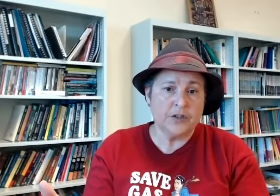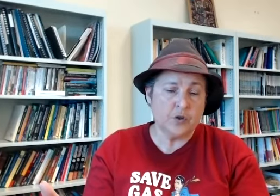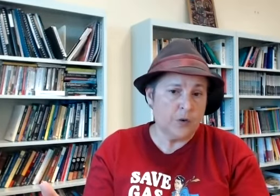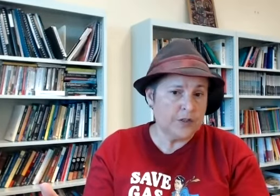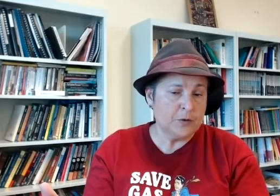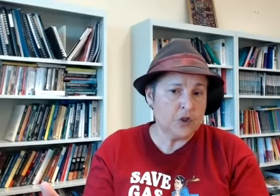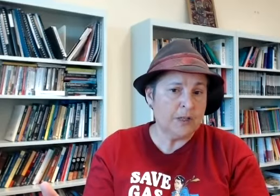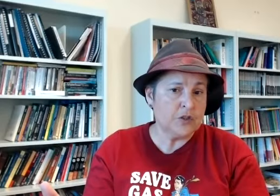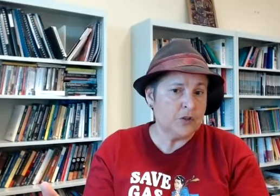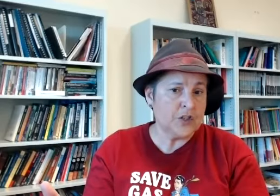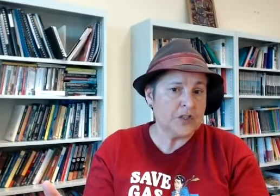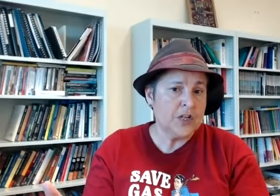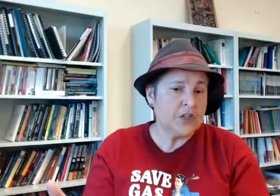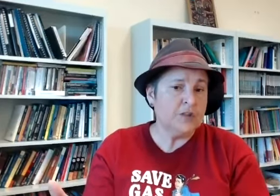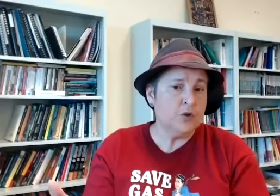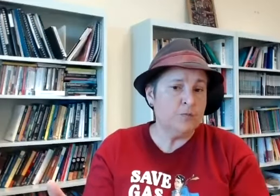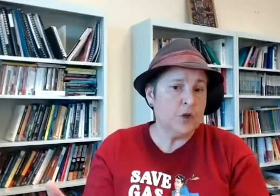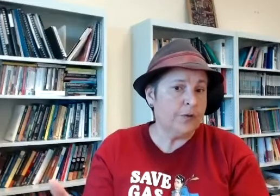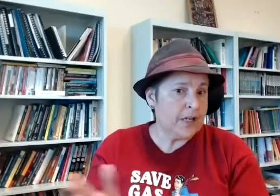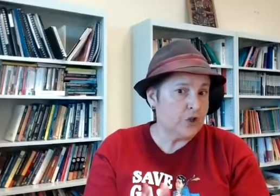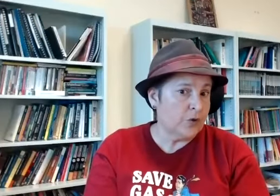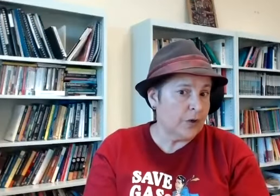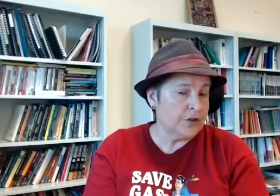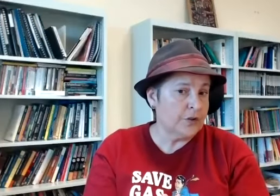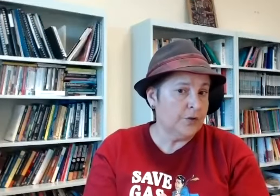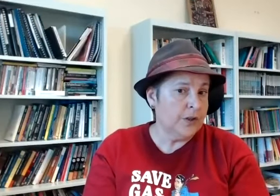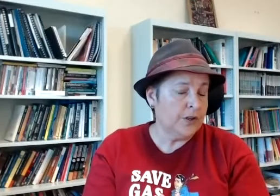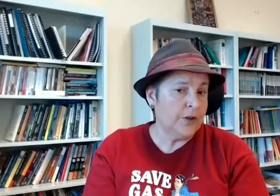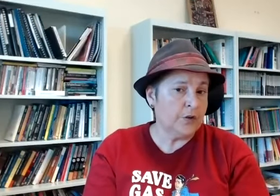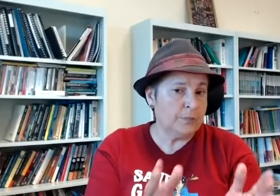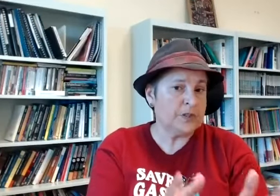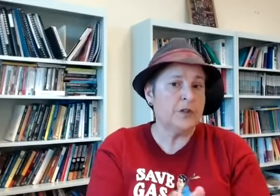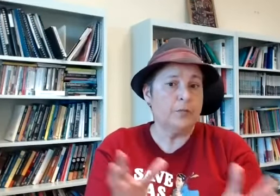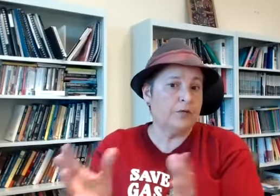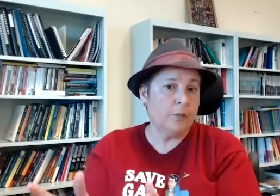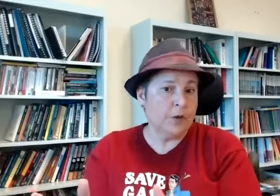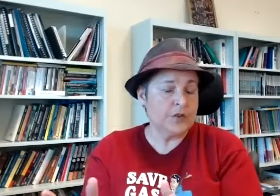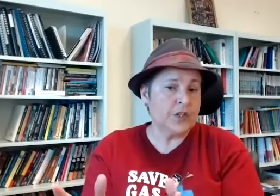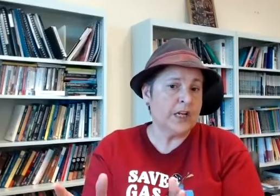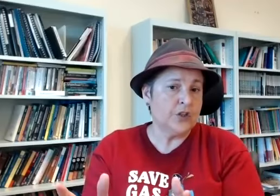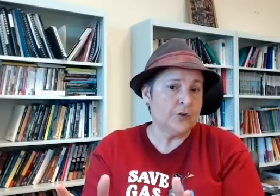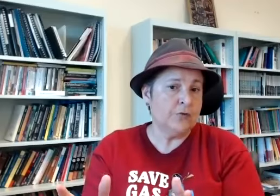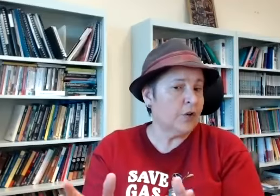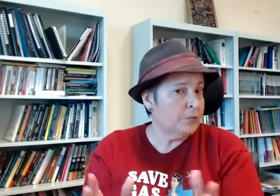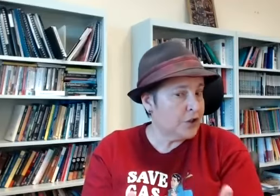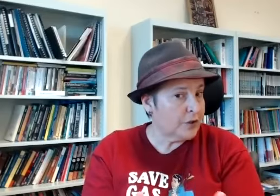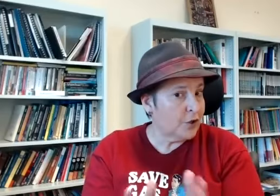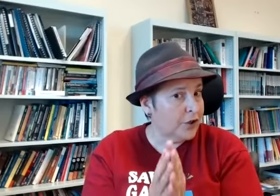story so I'm assuming it's not just so you've moved beyond that genre to you know Crips performing on stage you've got a mission in mind